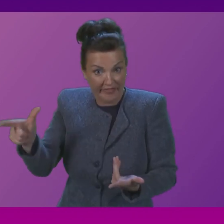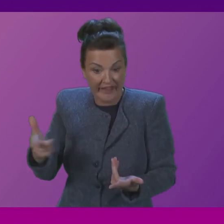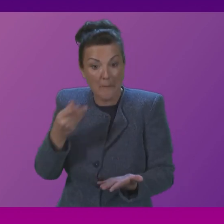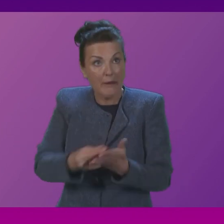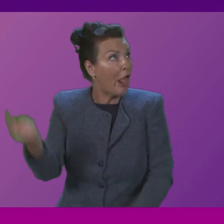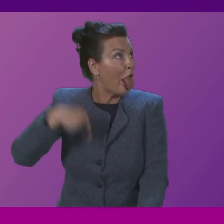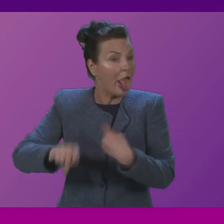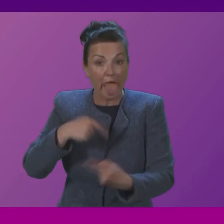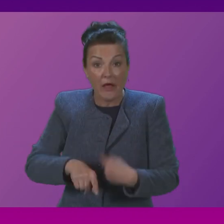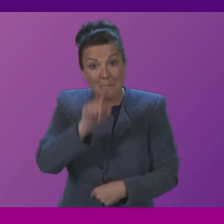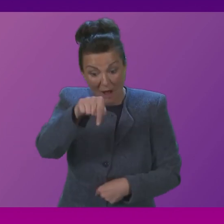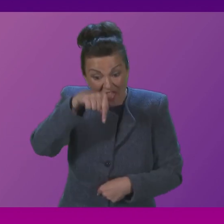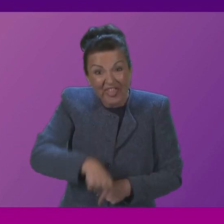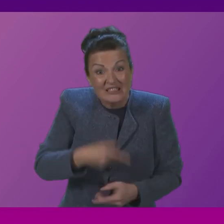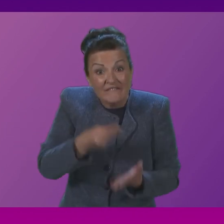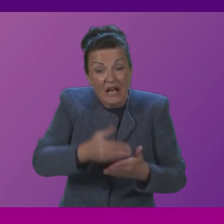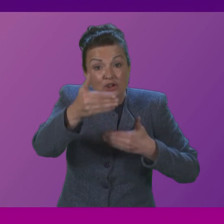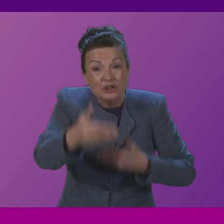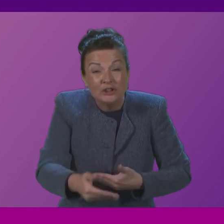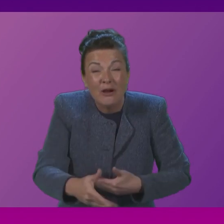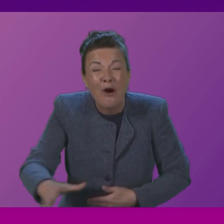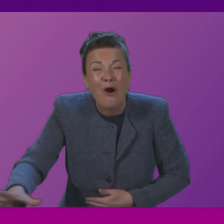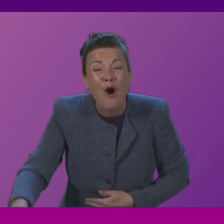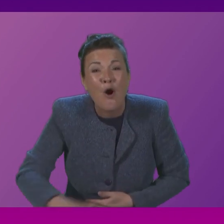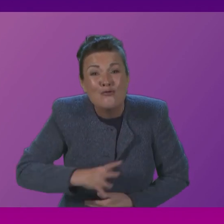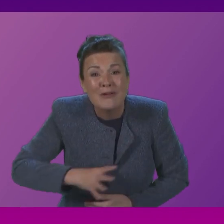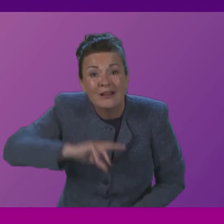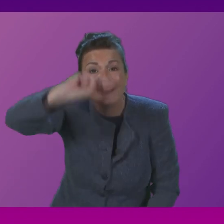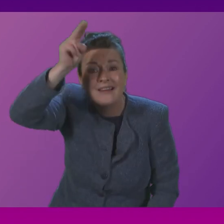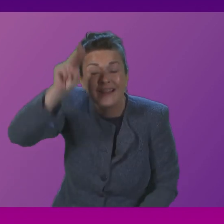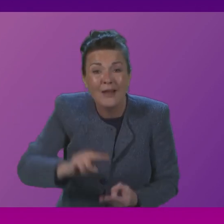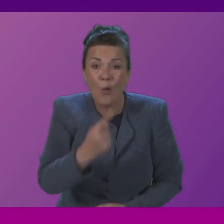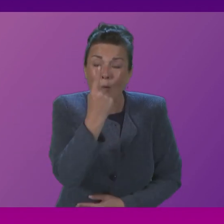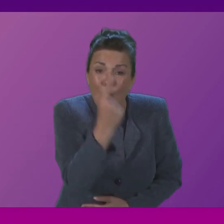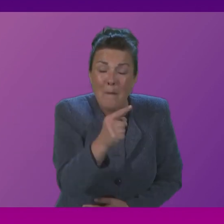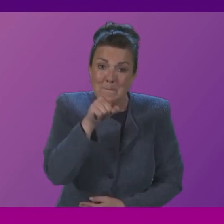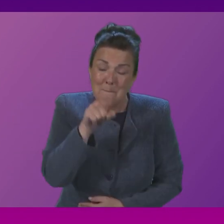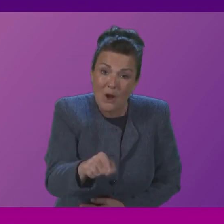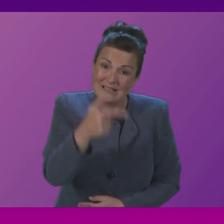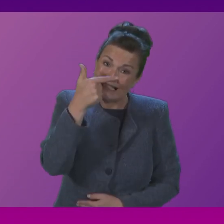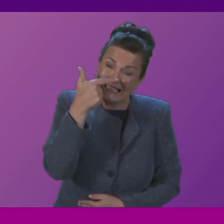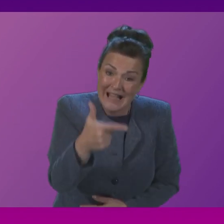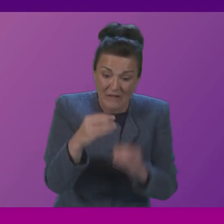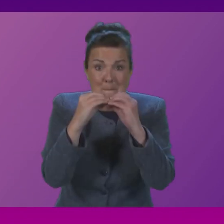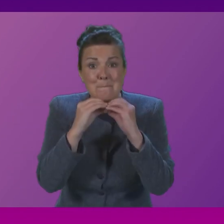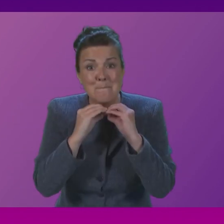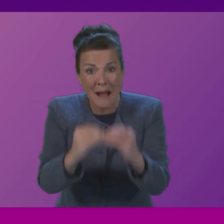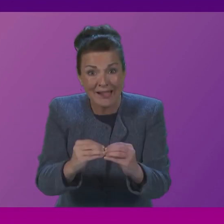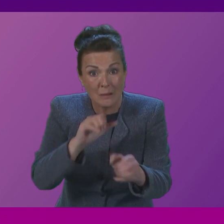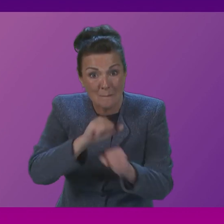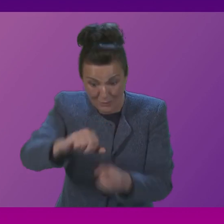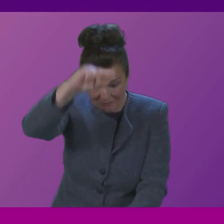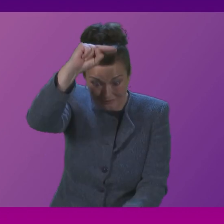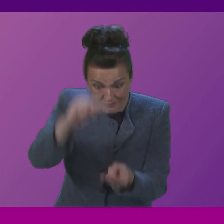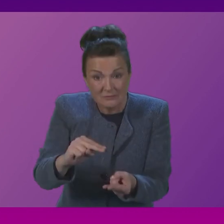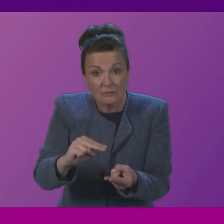this financial year it has been eroded by 1.7 billion pounds due to inflation the cost of public